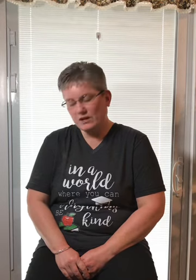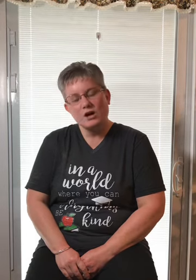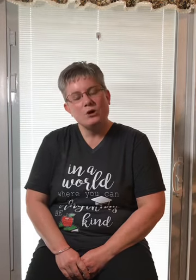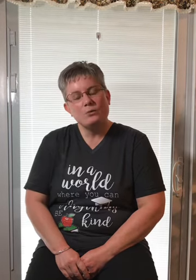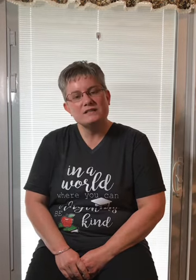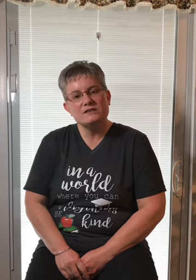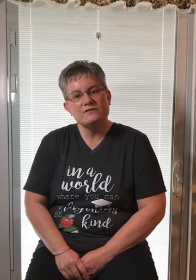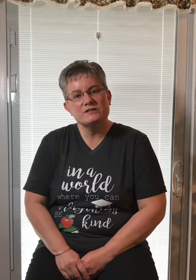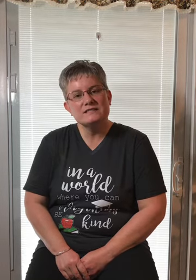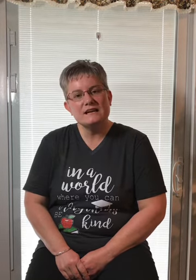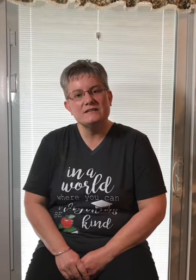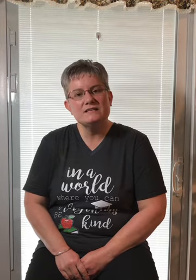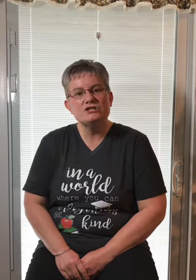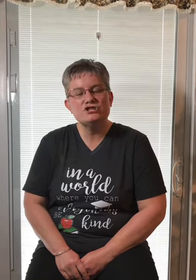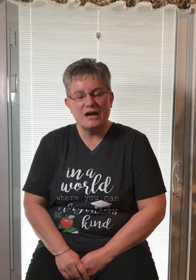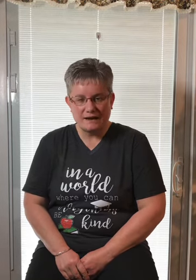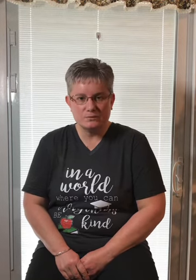What's the first sound sound in shout?